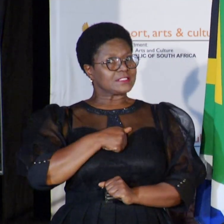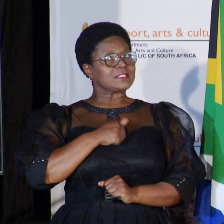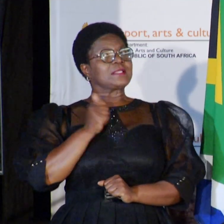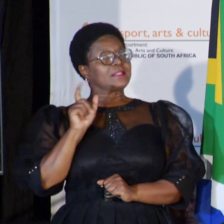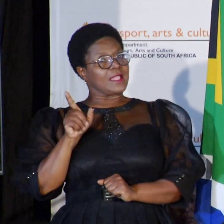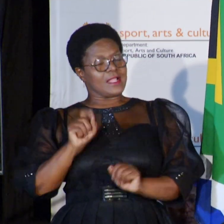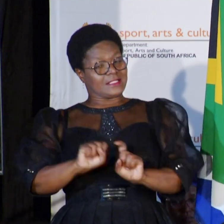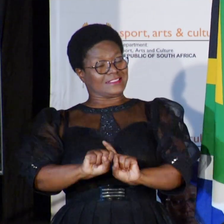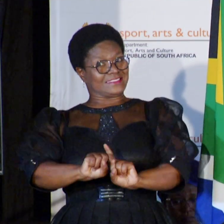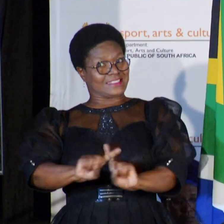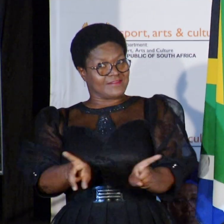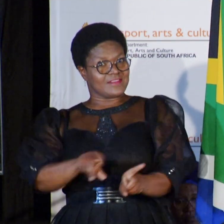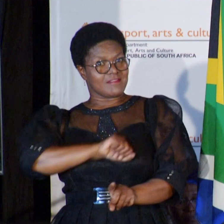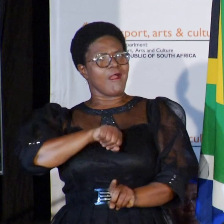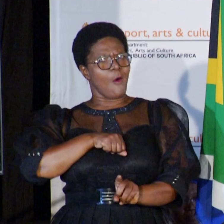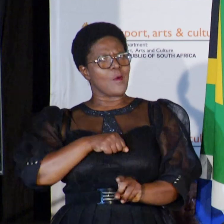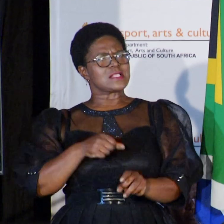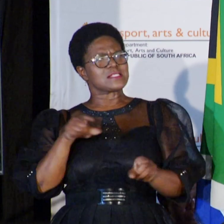is our strength.